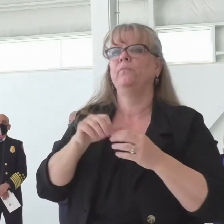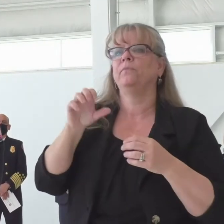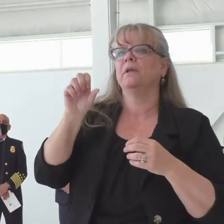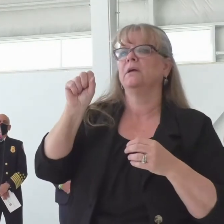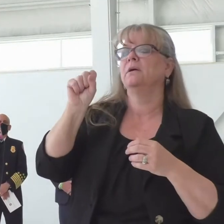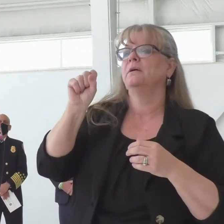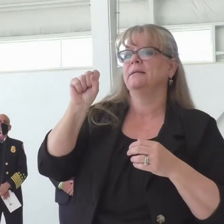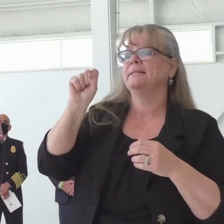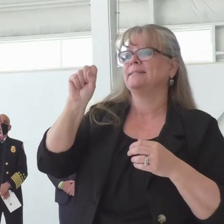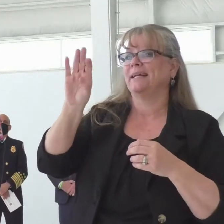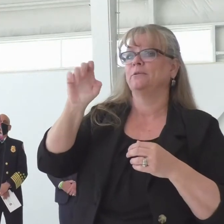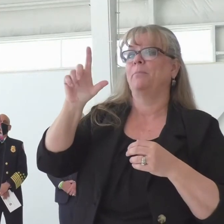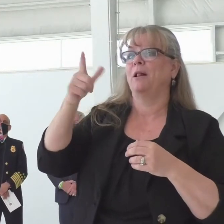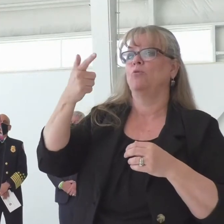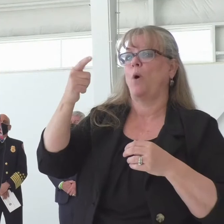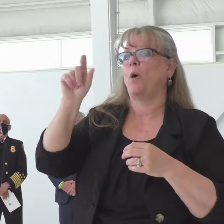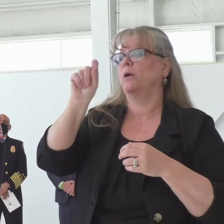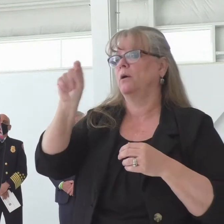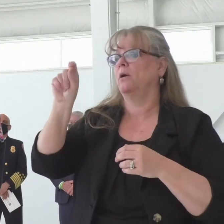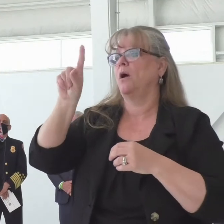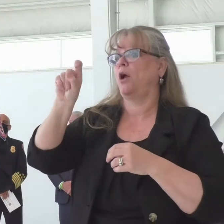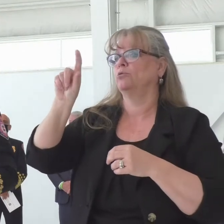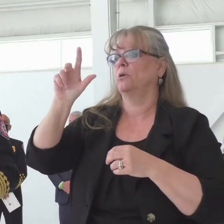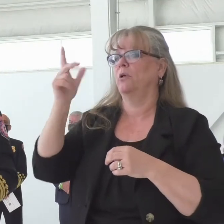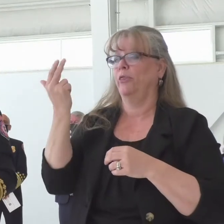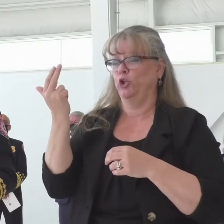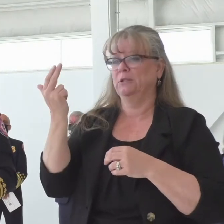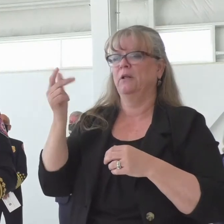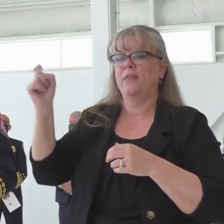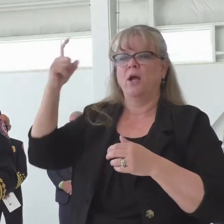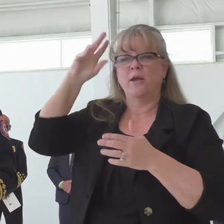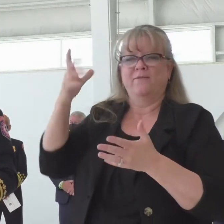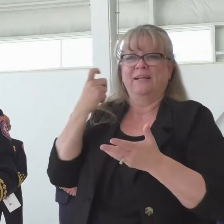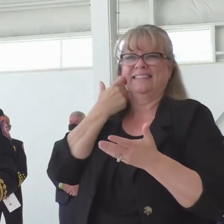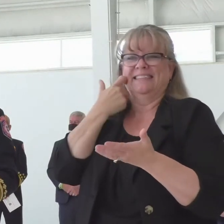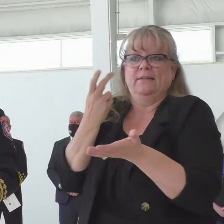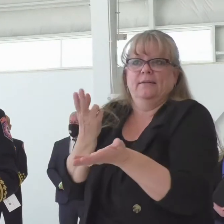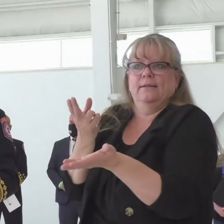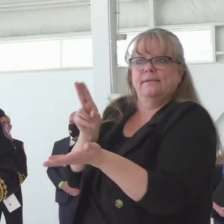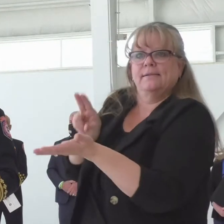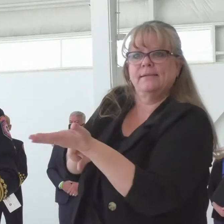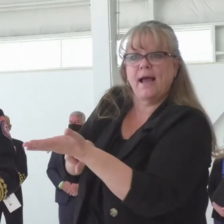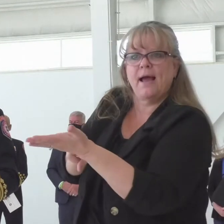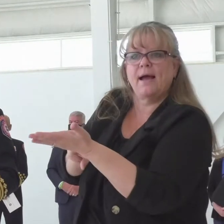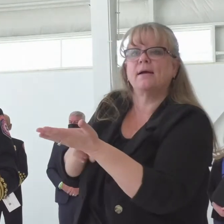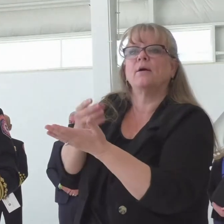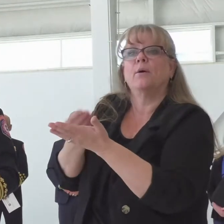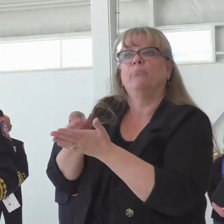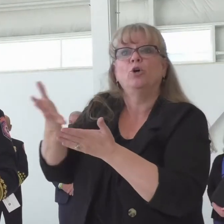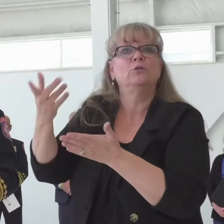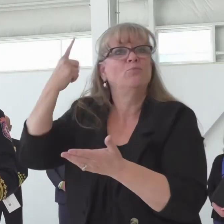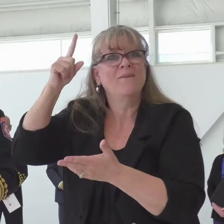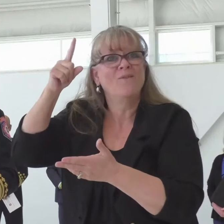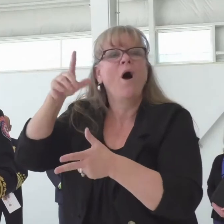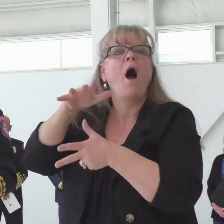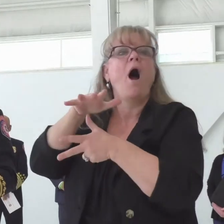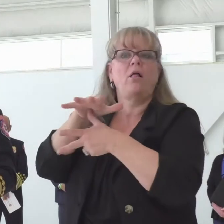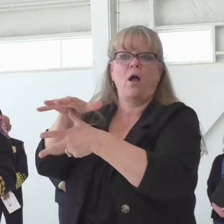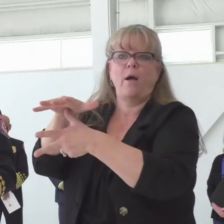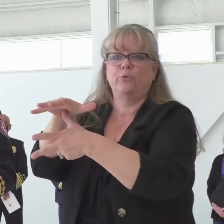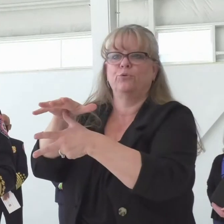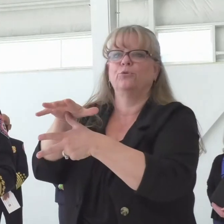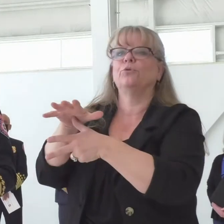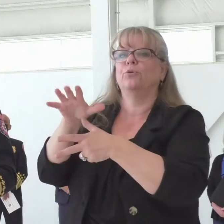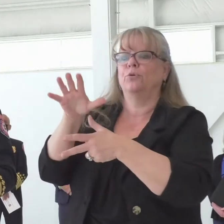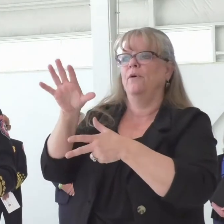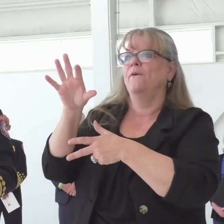March 21, authorizes the purchase of a Sikorsky Firehawk S-70i helicopter, capable of performing both